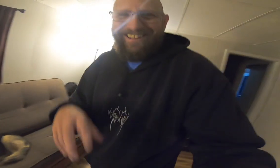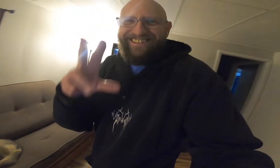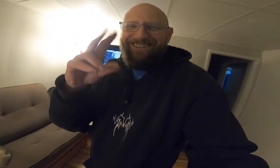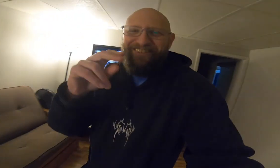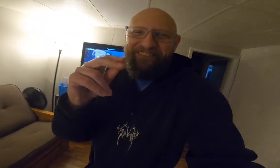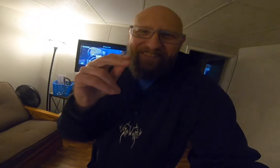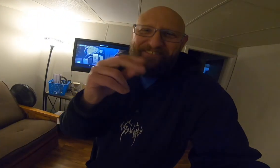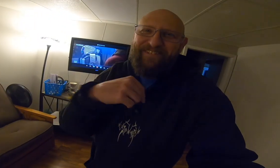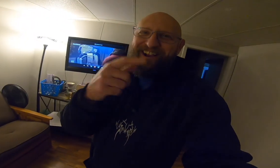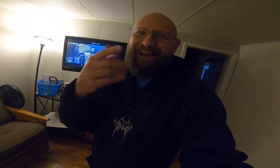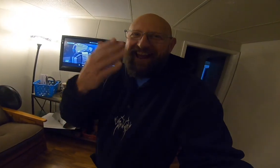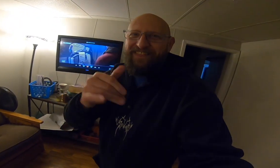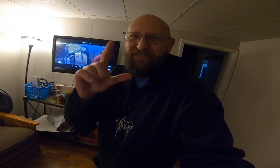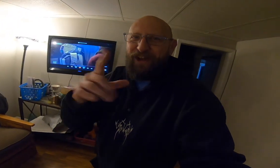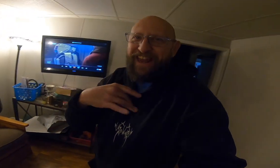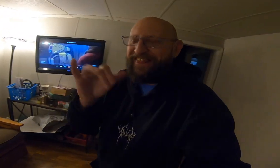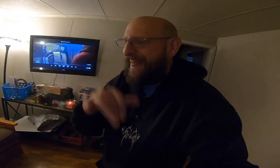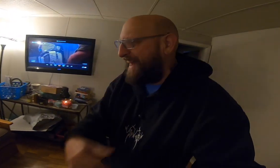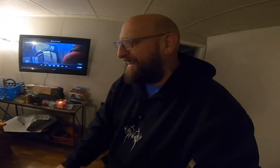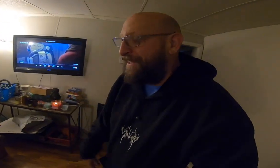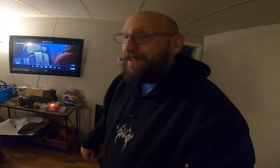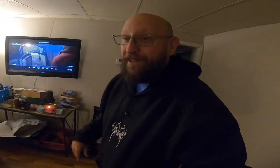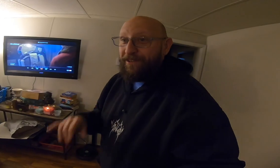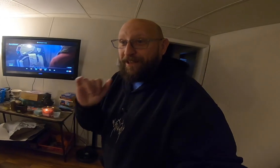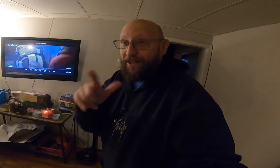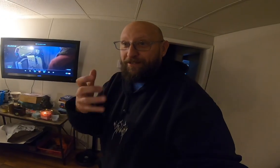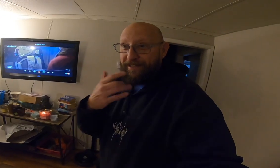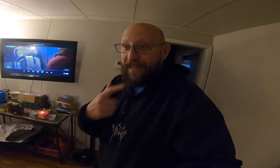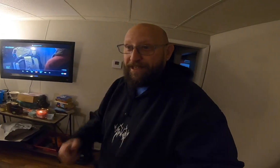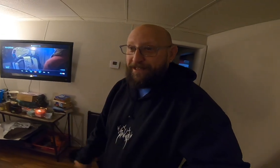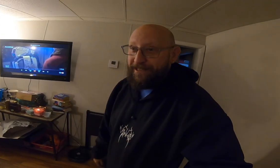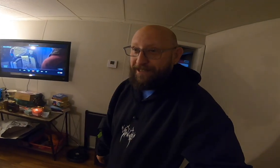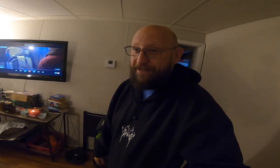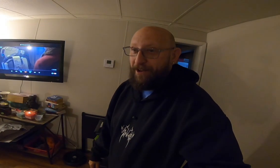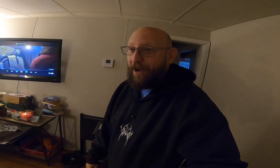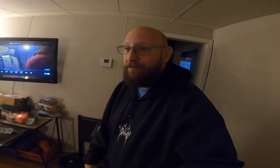no i'm not gonna end the fight like that that's all you want to say okay